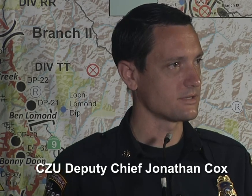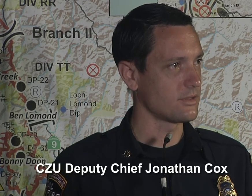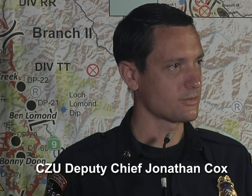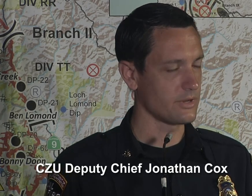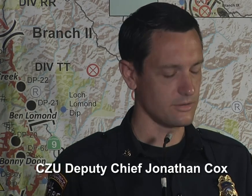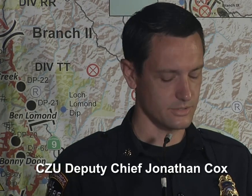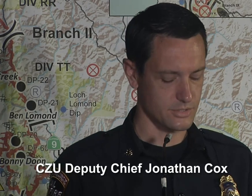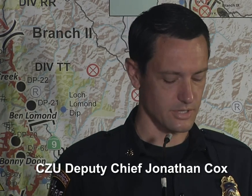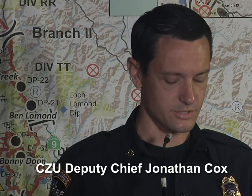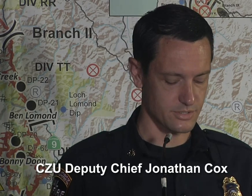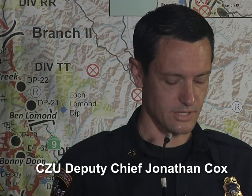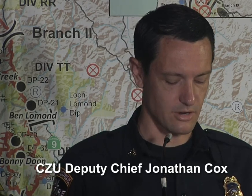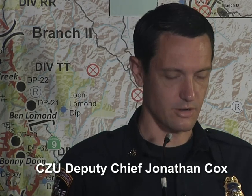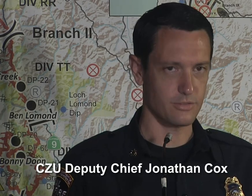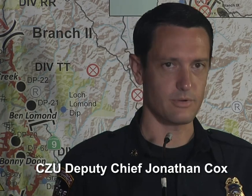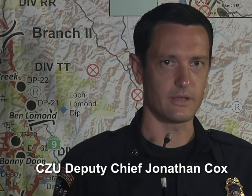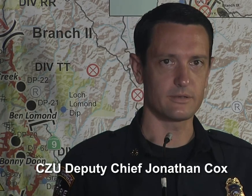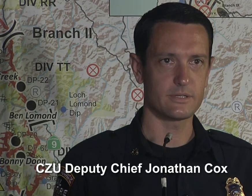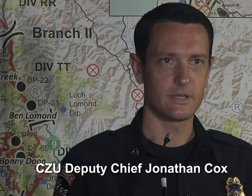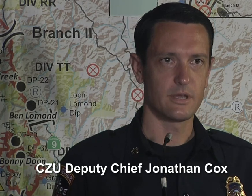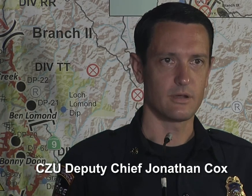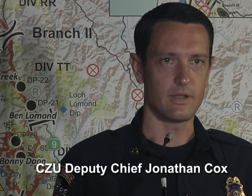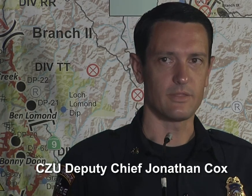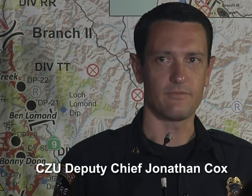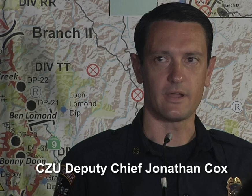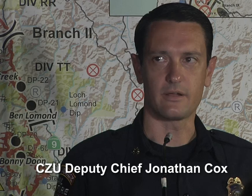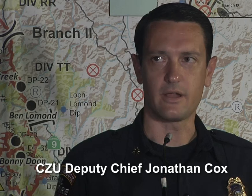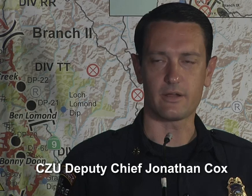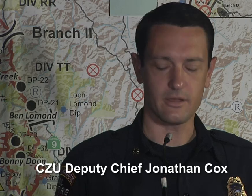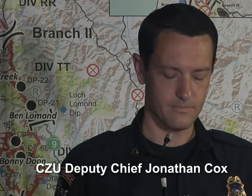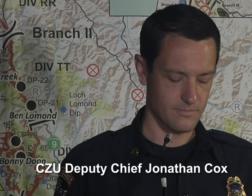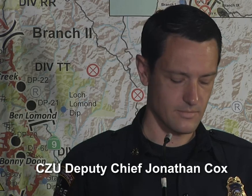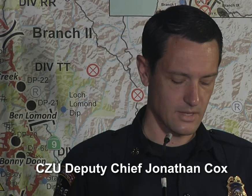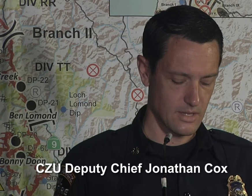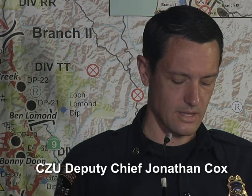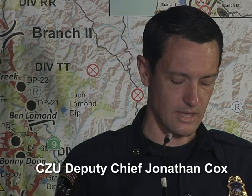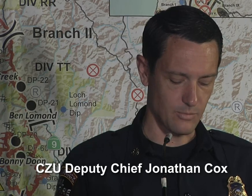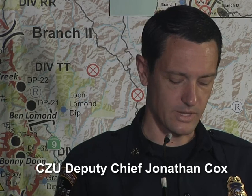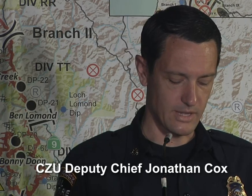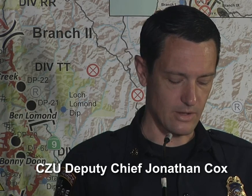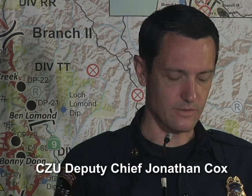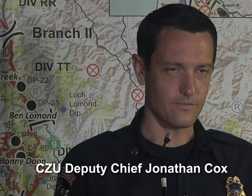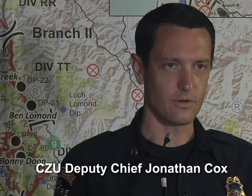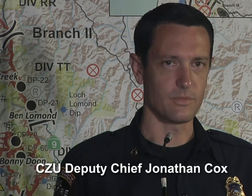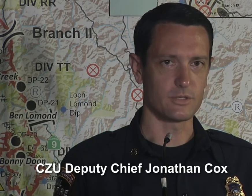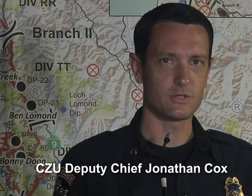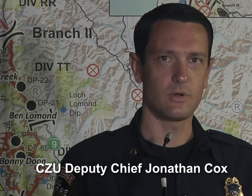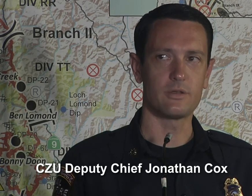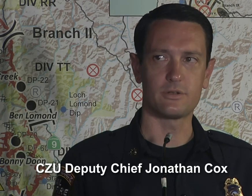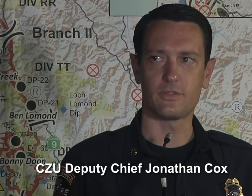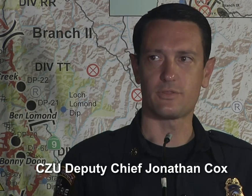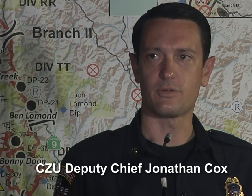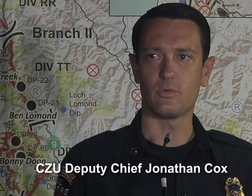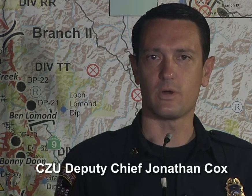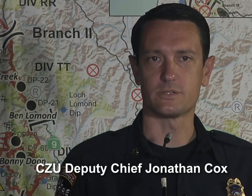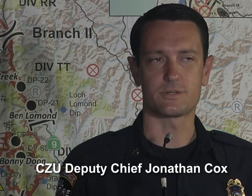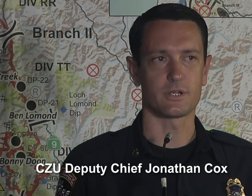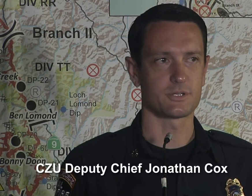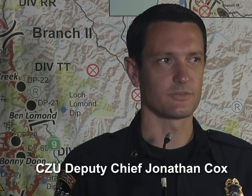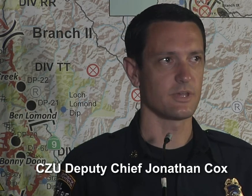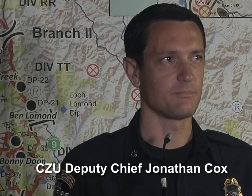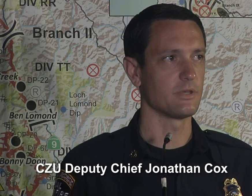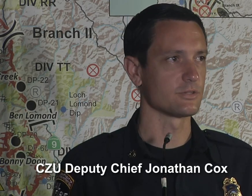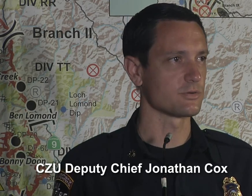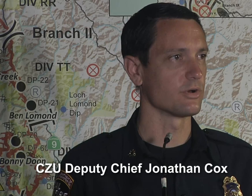,300 structures that are threatened around the fire area. And we can now confirm that 231